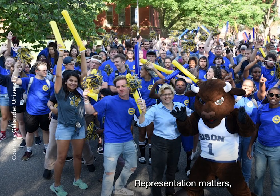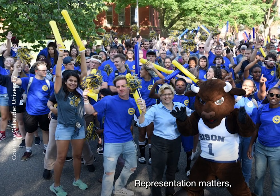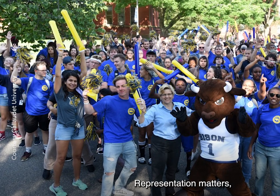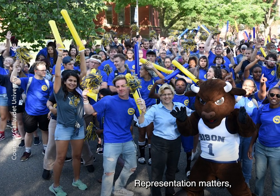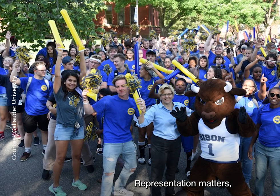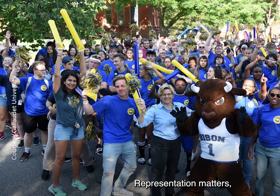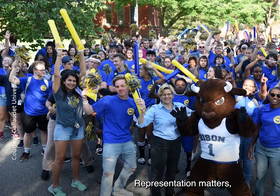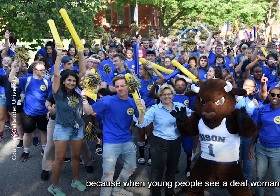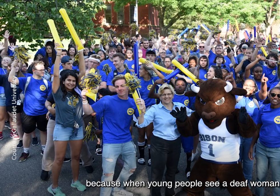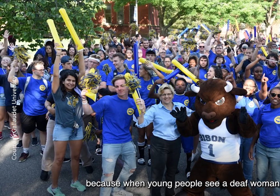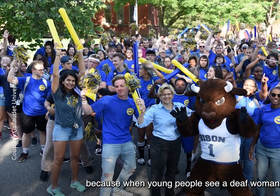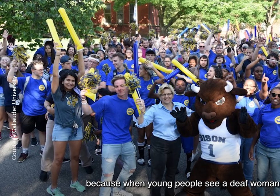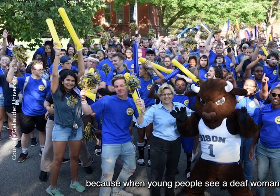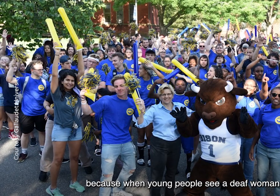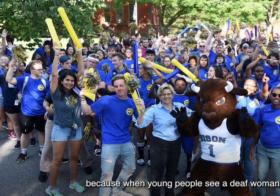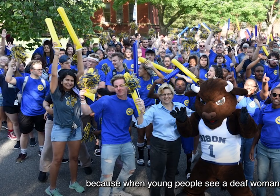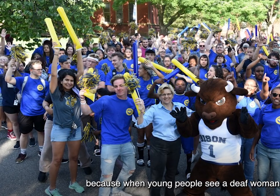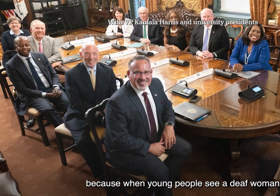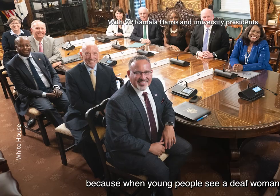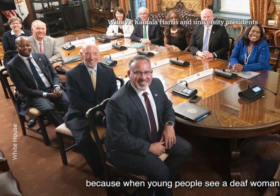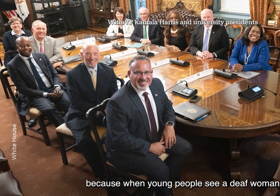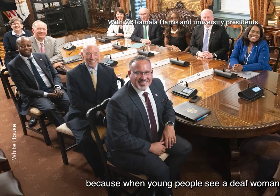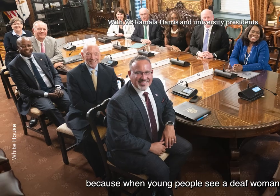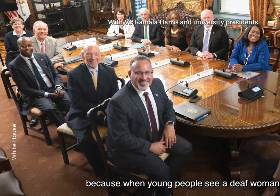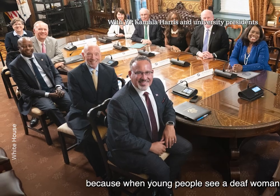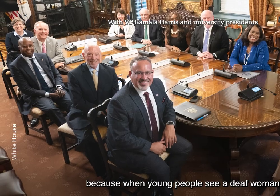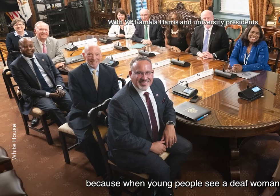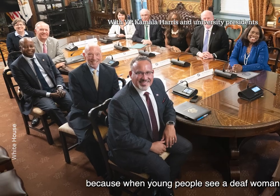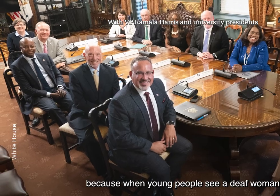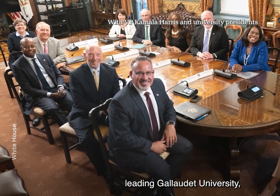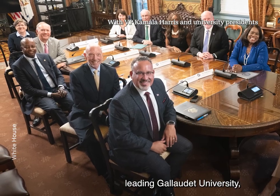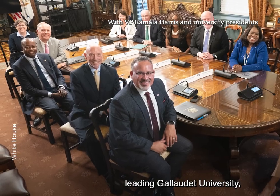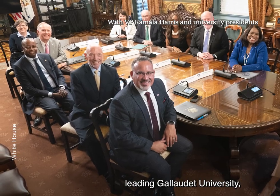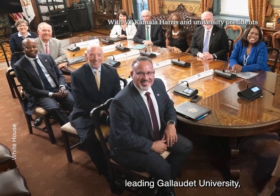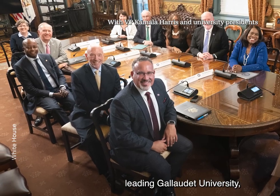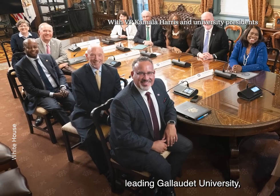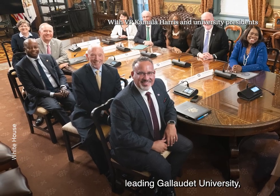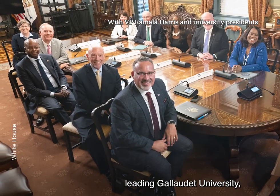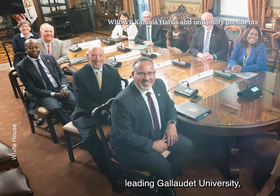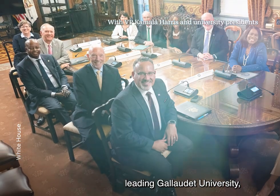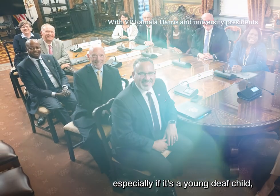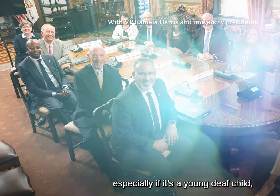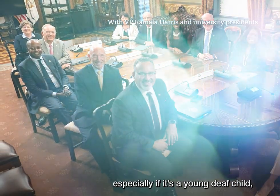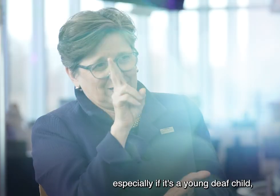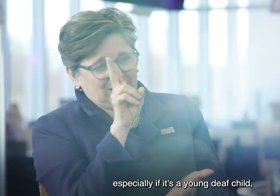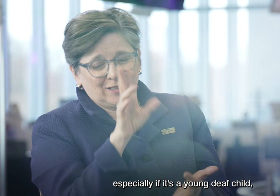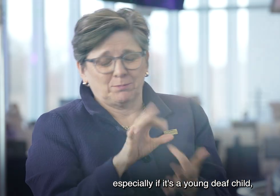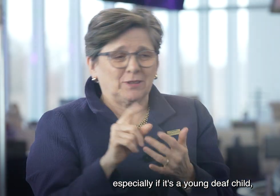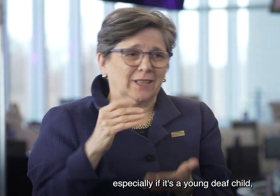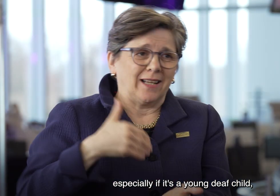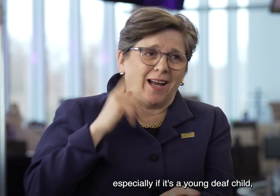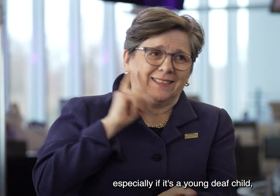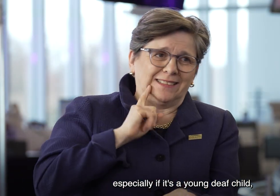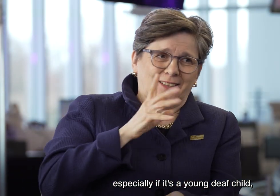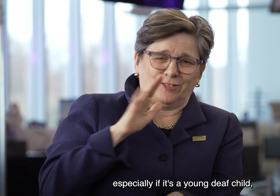Representation matters because when young people see a Deaf woman leading Gallaudet University, especially if it's a young Deaf child,